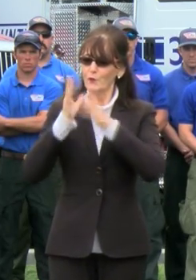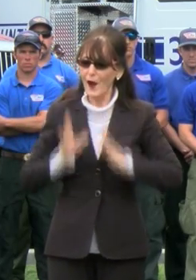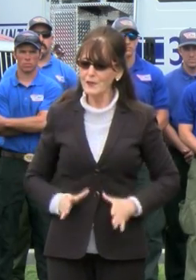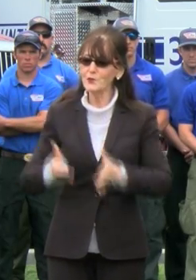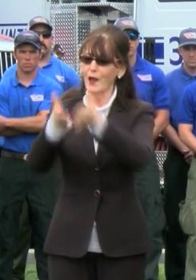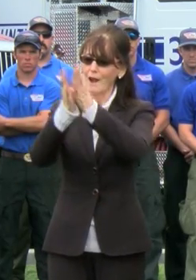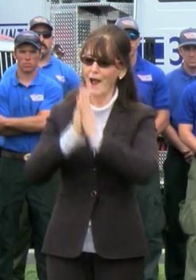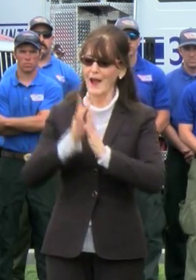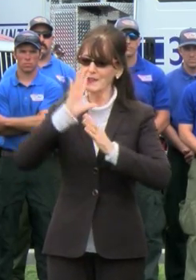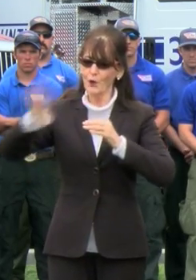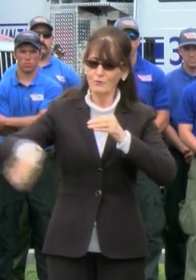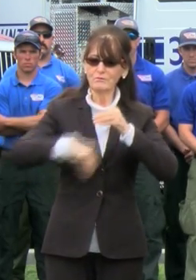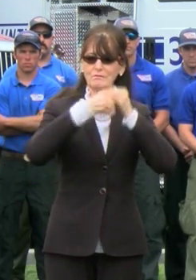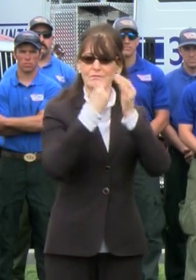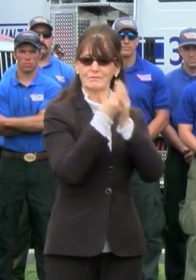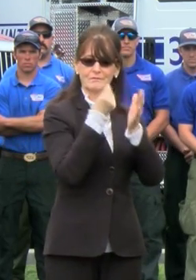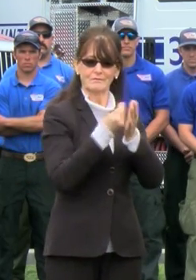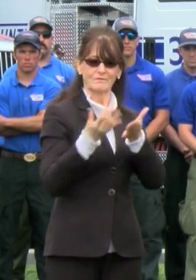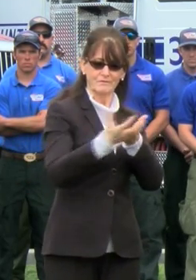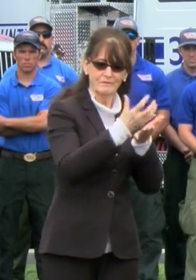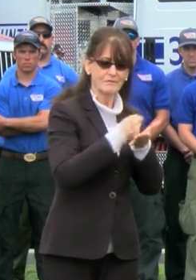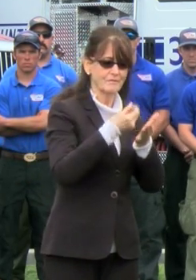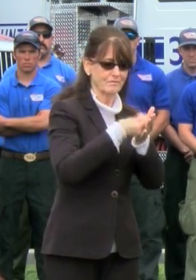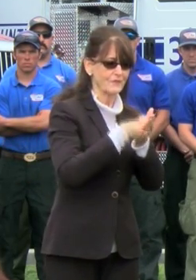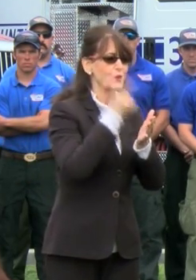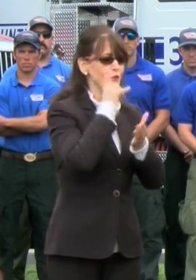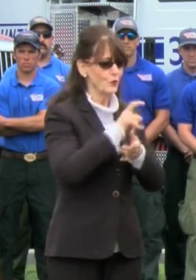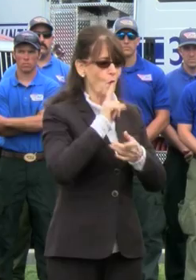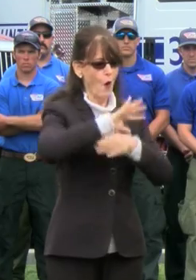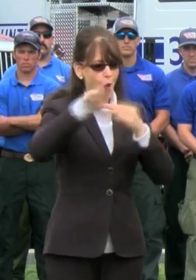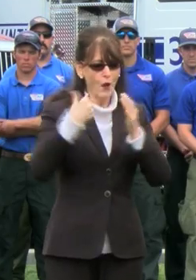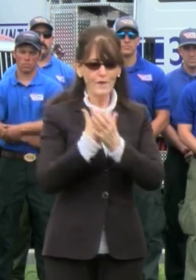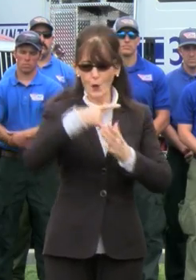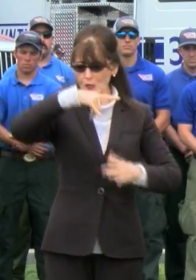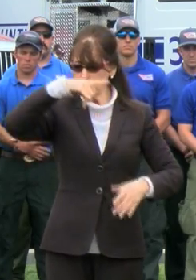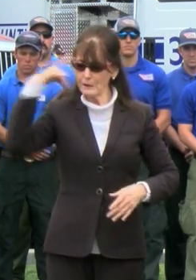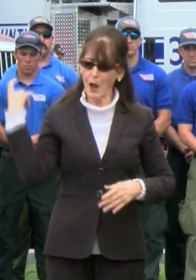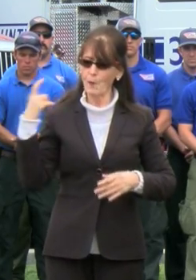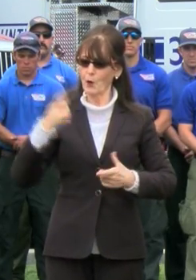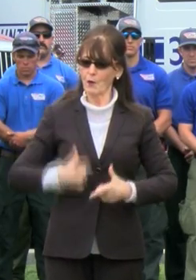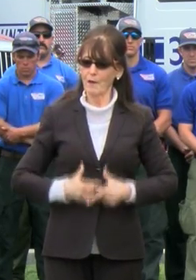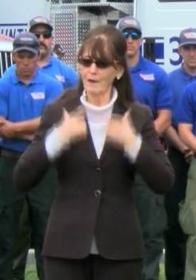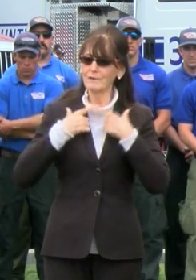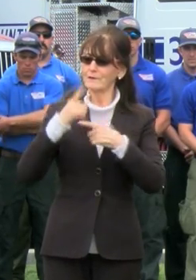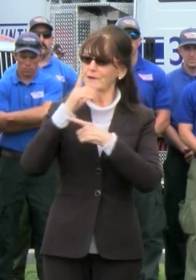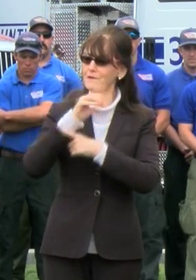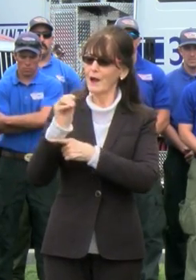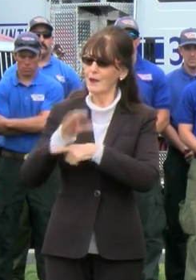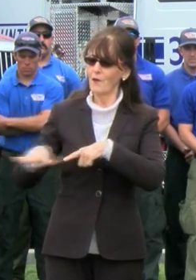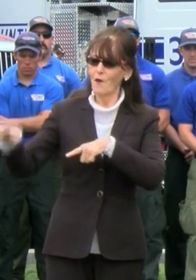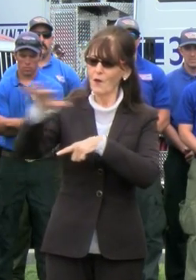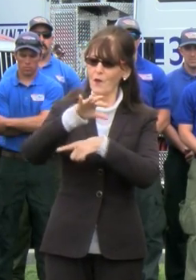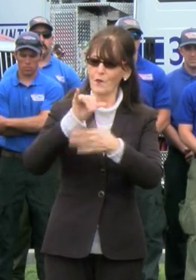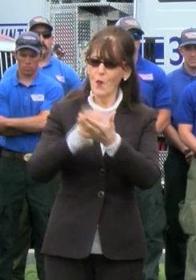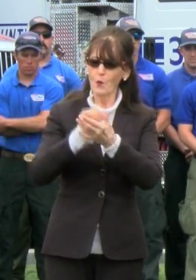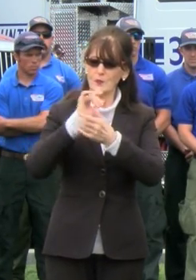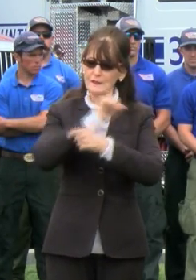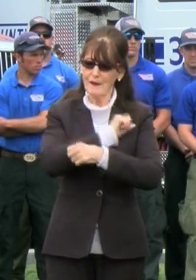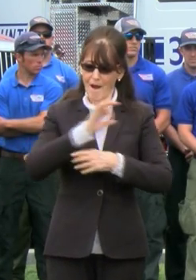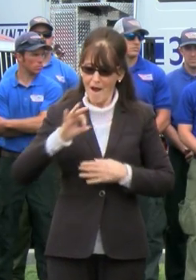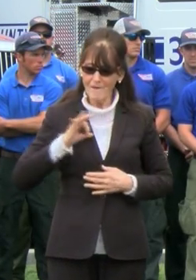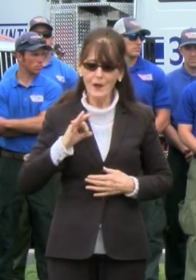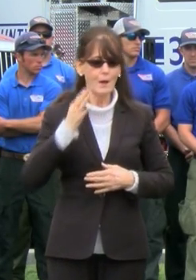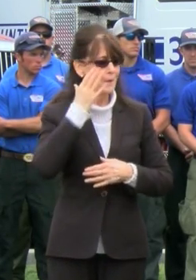extra funding to bring all of our summer wildland staffing back on because the conditions literally